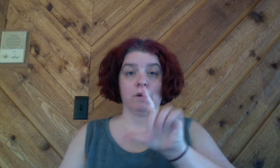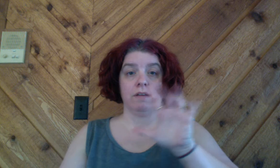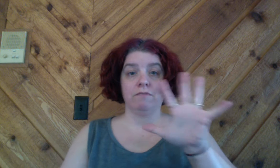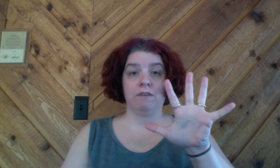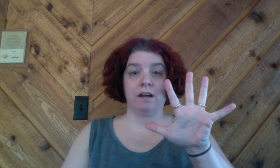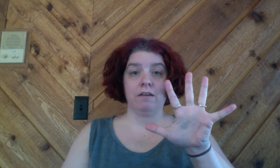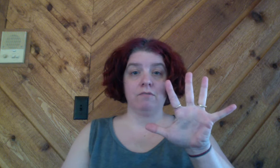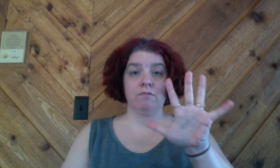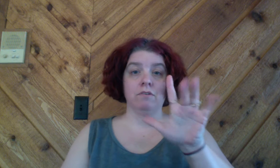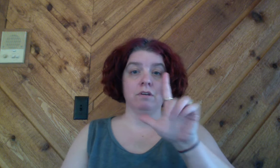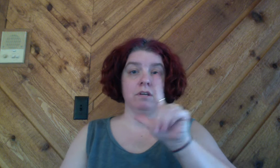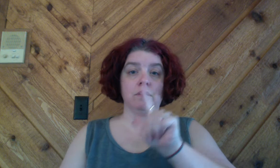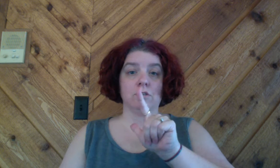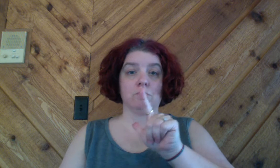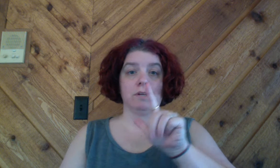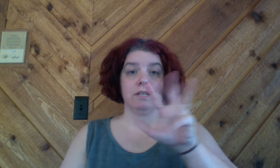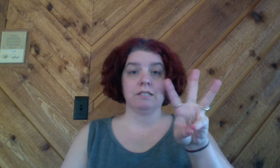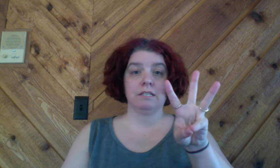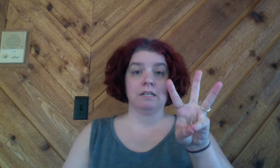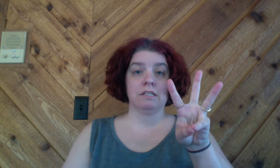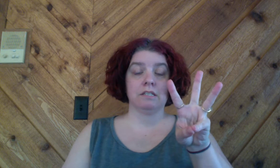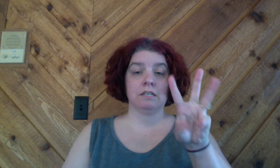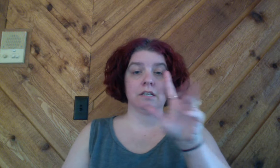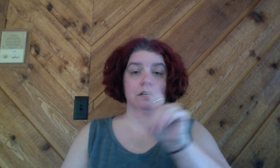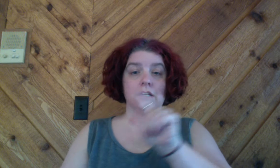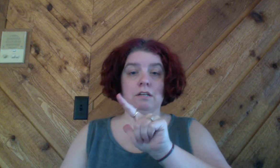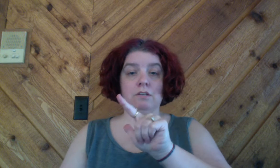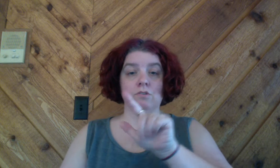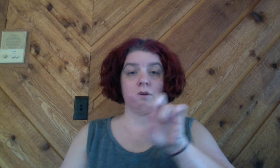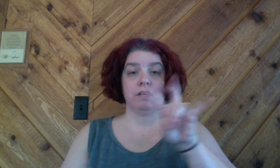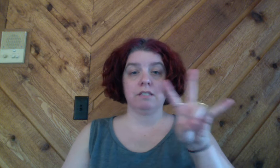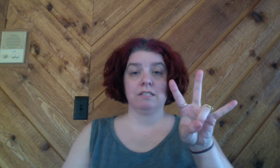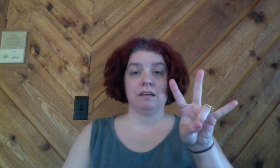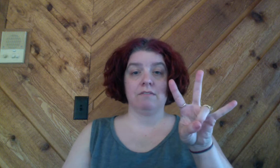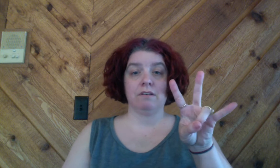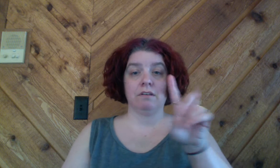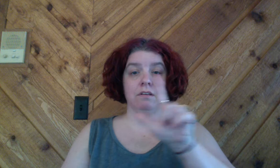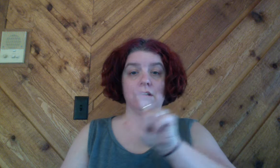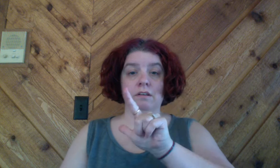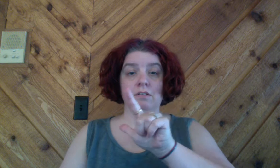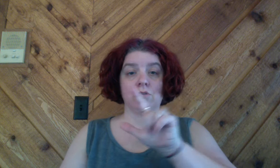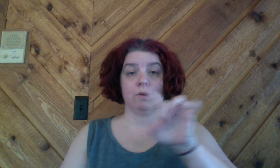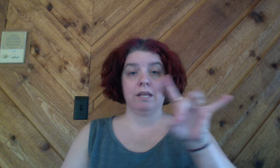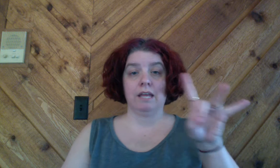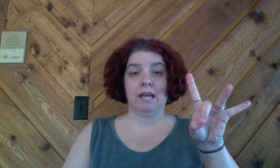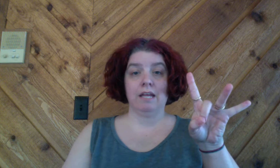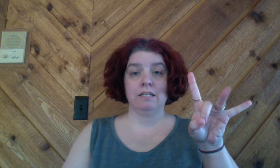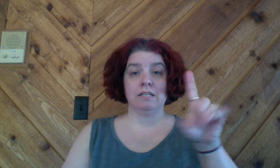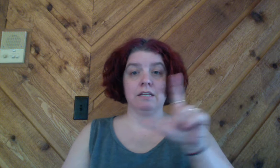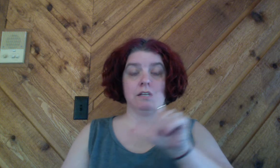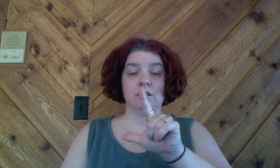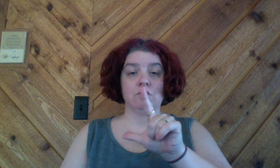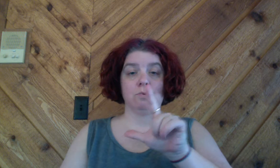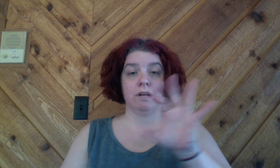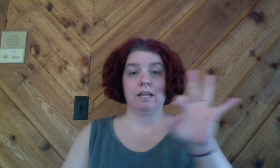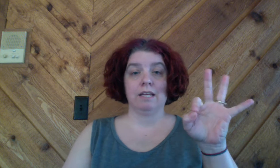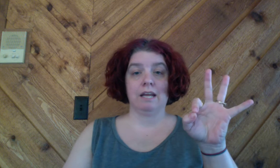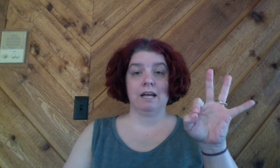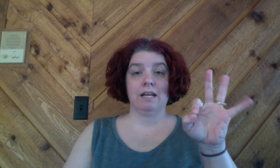twenty-five, twenty-six, twenty-seven, twenty-eight, twenty-nine,